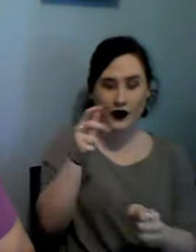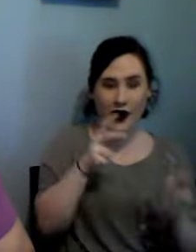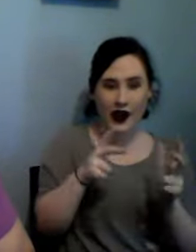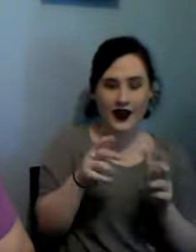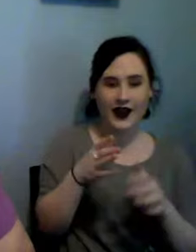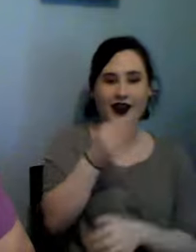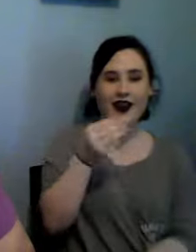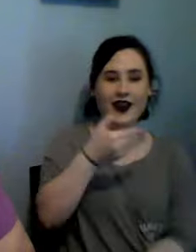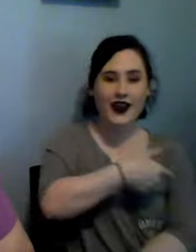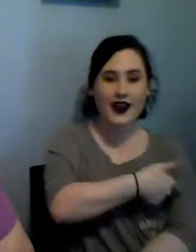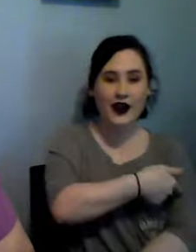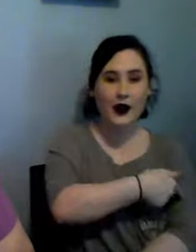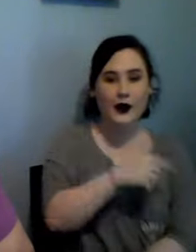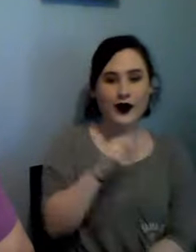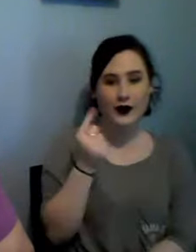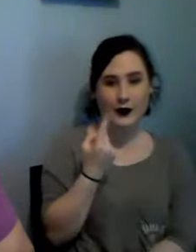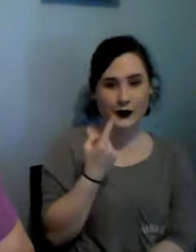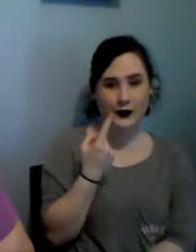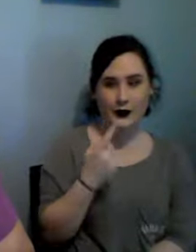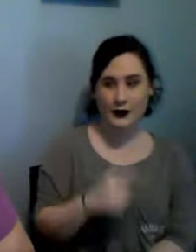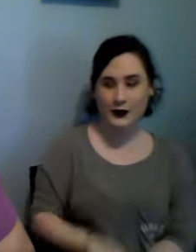and the little chicken